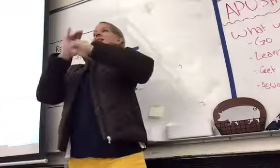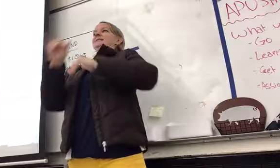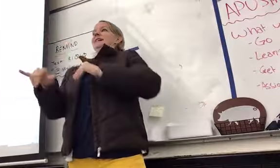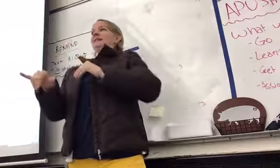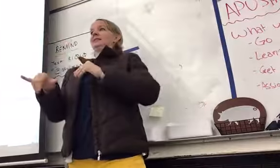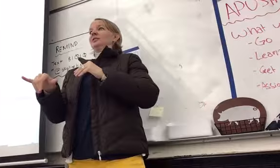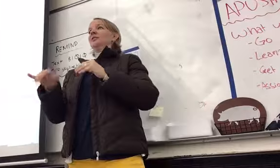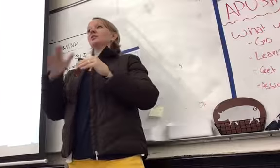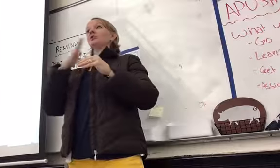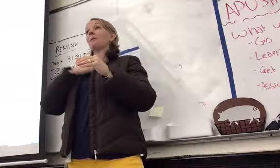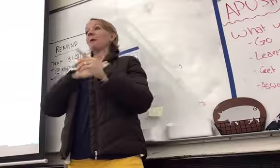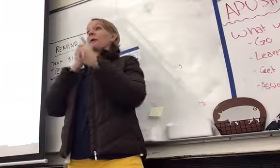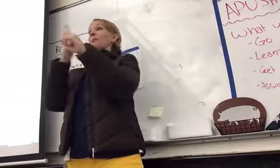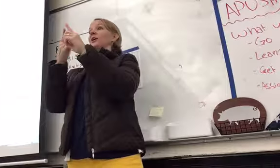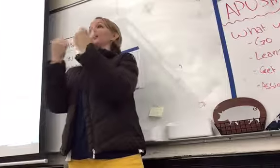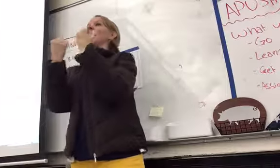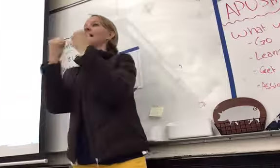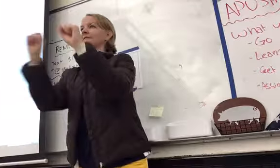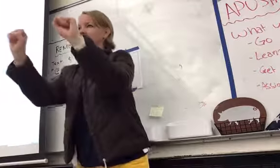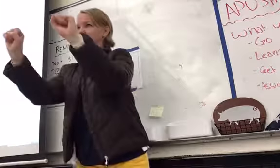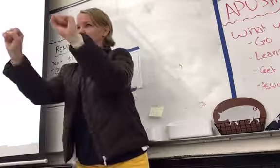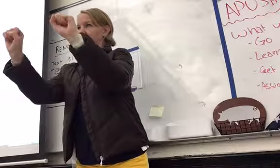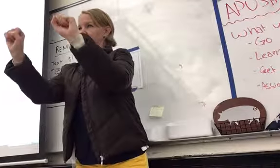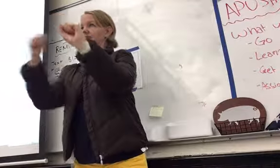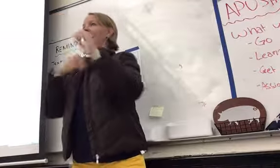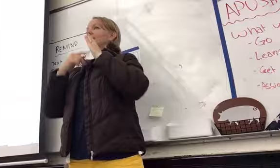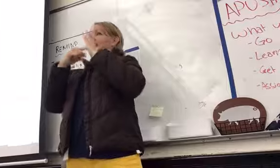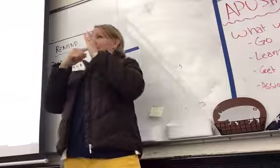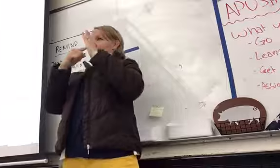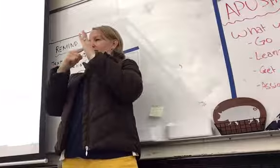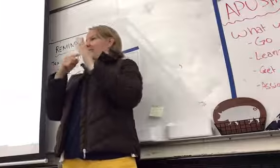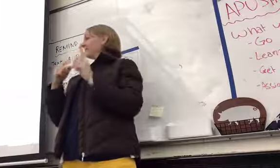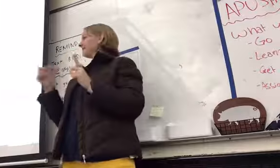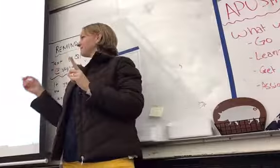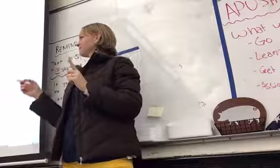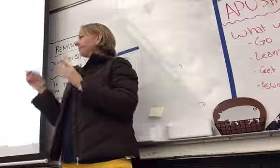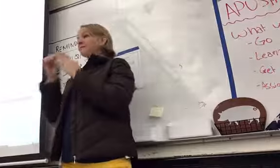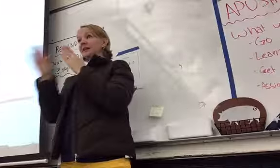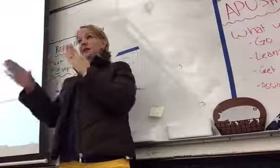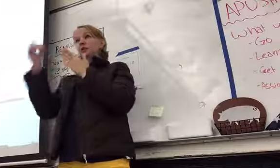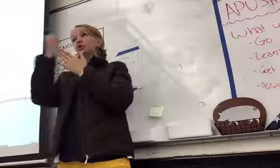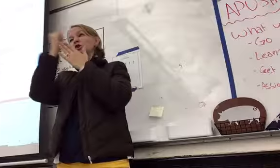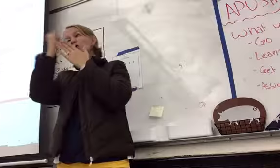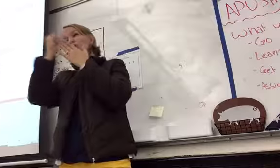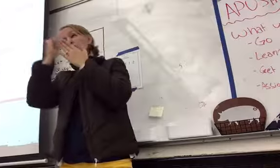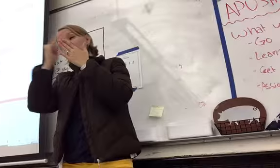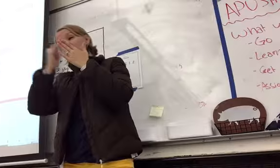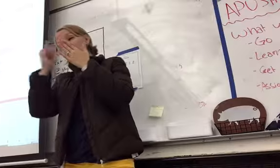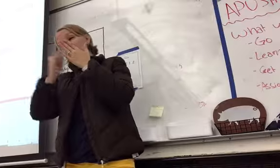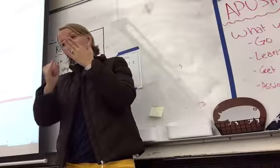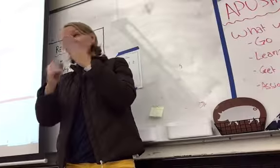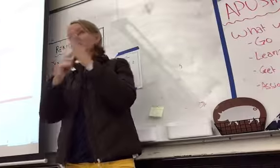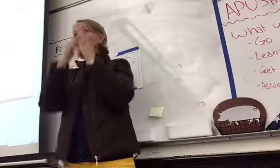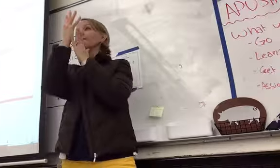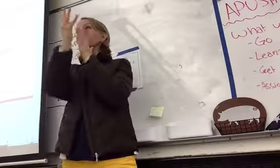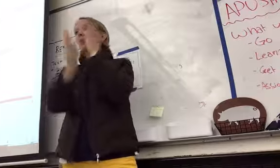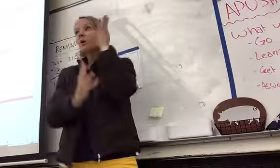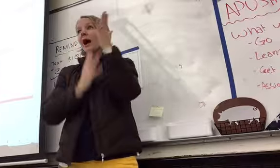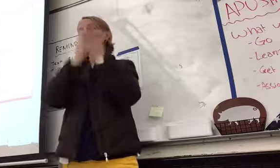effort. So, let give you an example. So, this student, to do this picture, took her four hours to do,